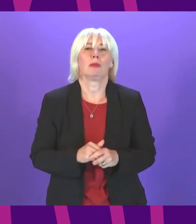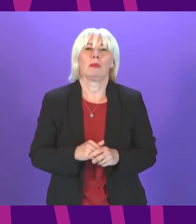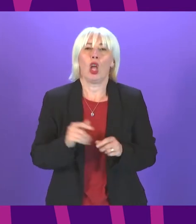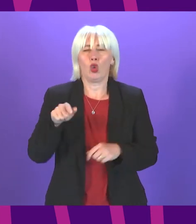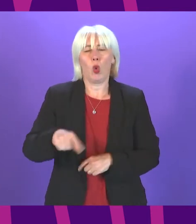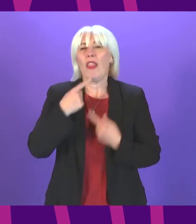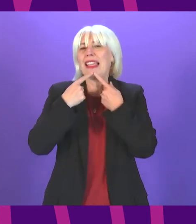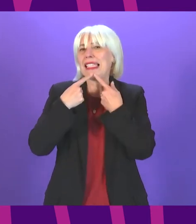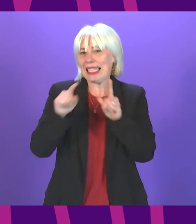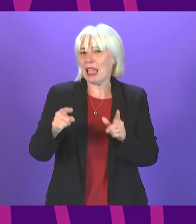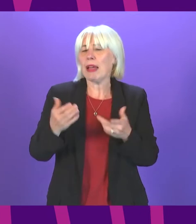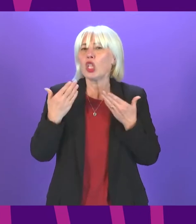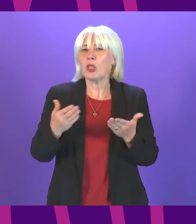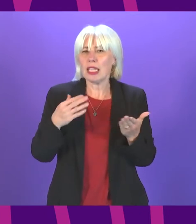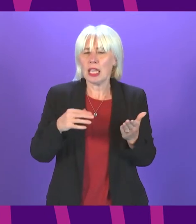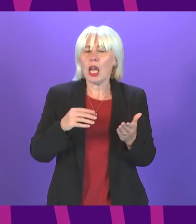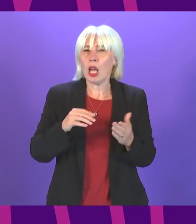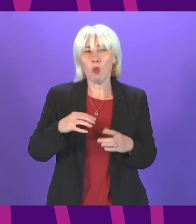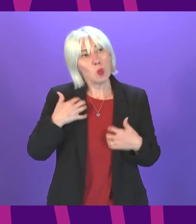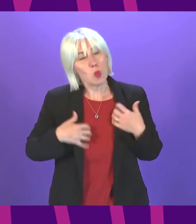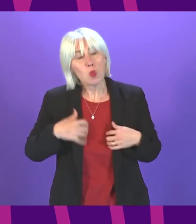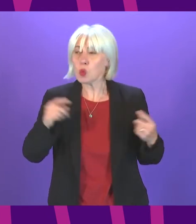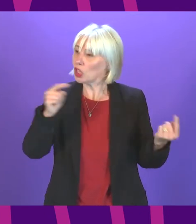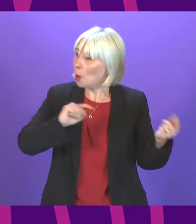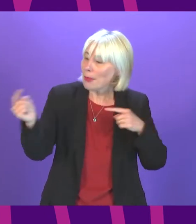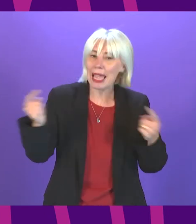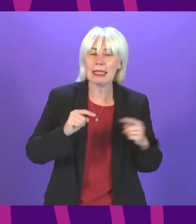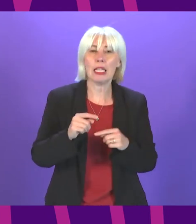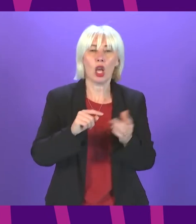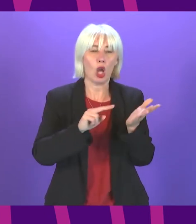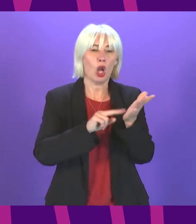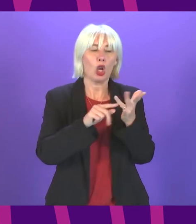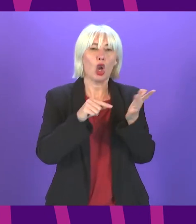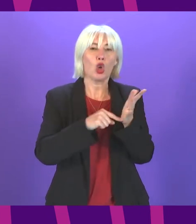which I look forward to debate and discussion on the not proven